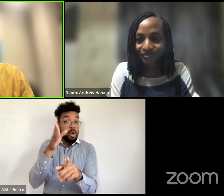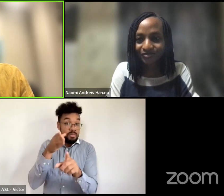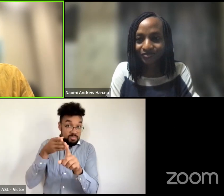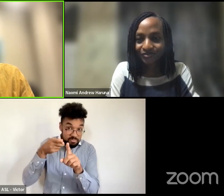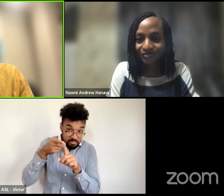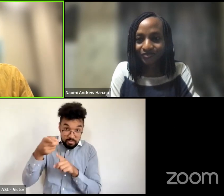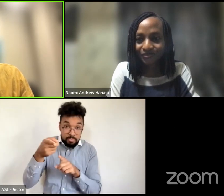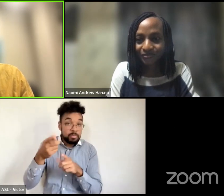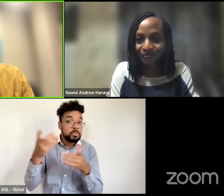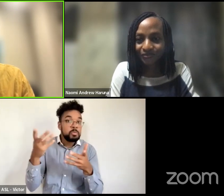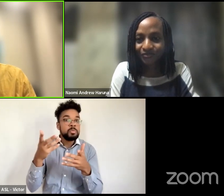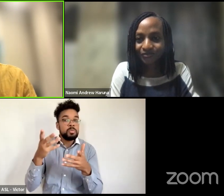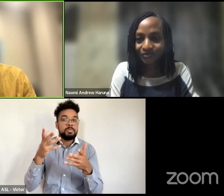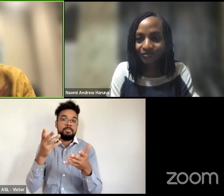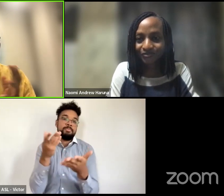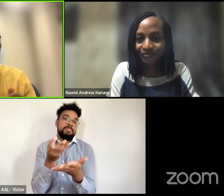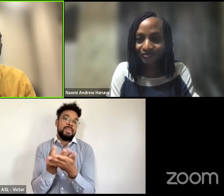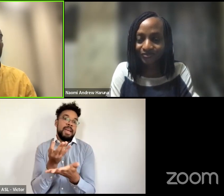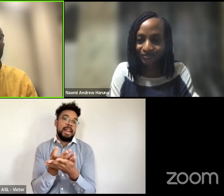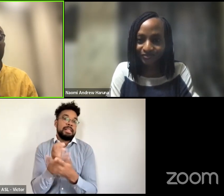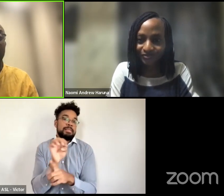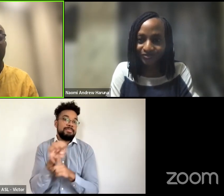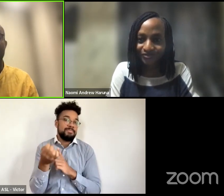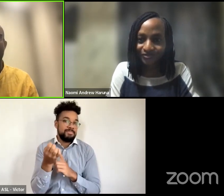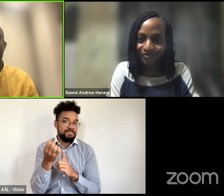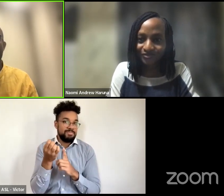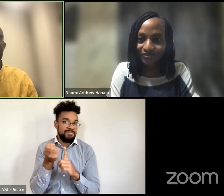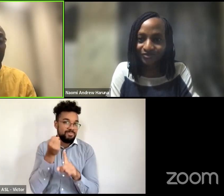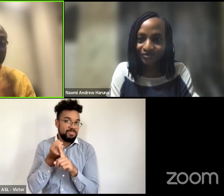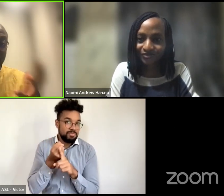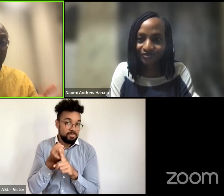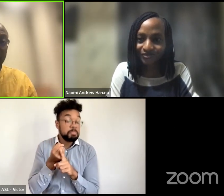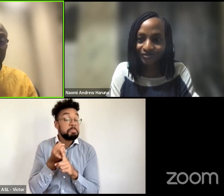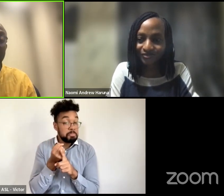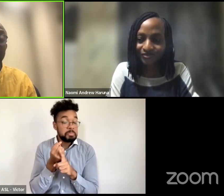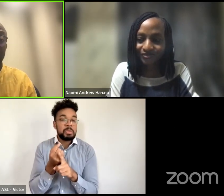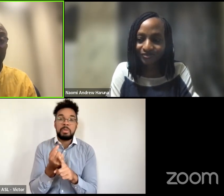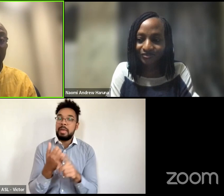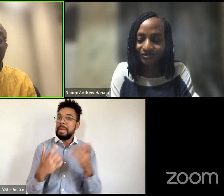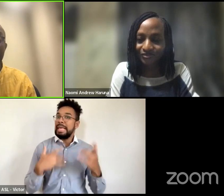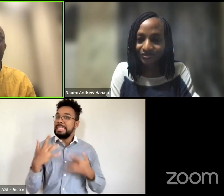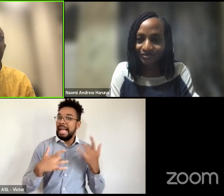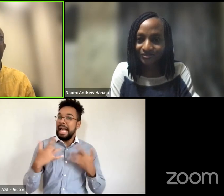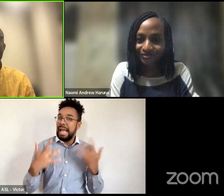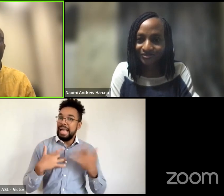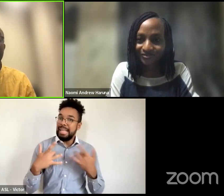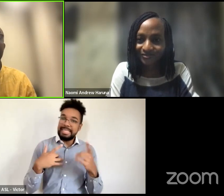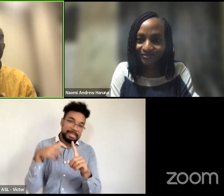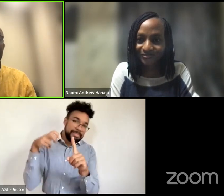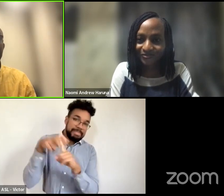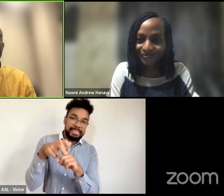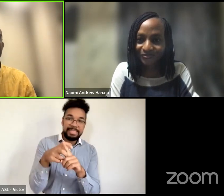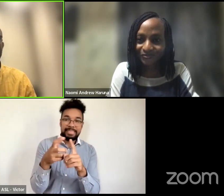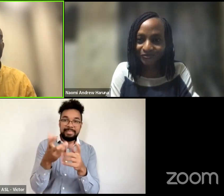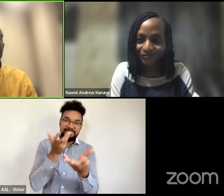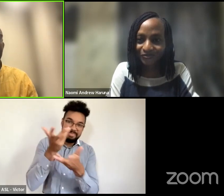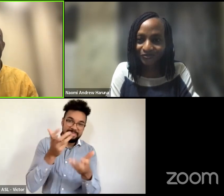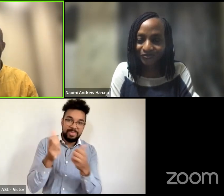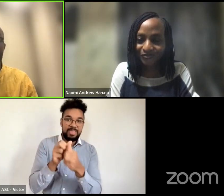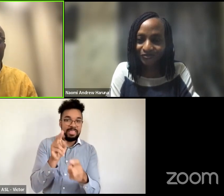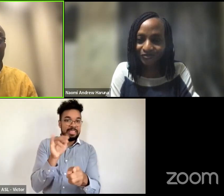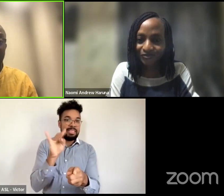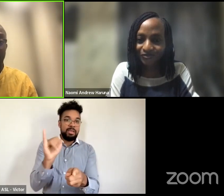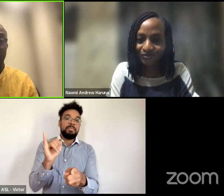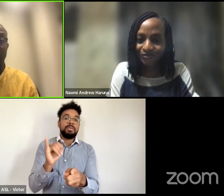um i'm really happy that we're going to be having naomi talk about all of this question all of the questions that we have when it comes to climate change